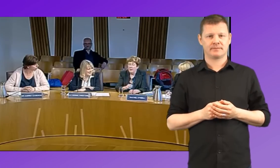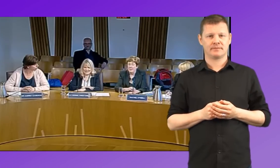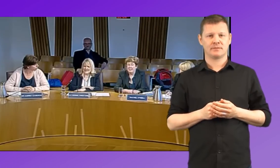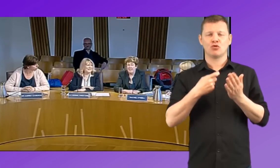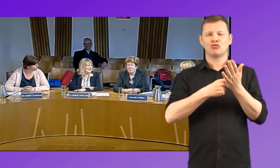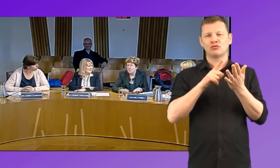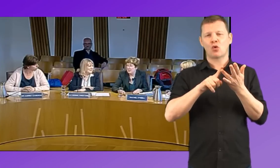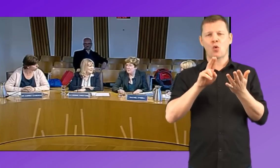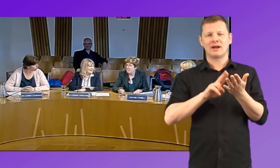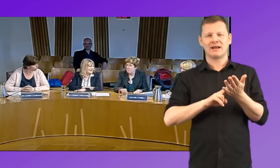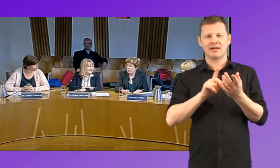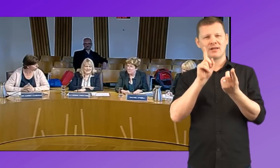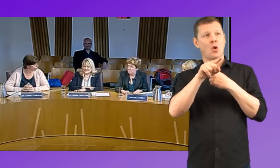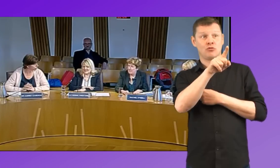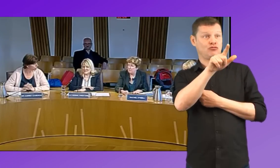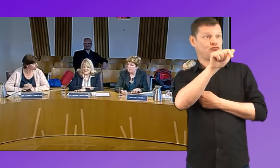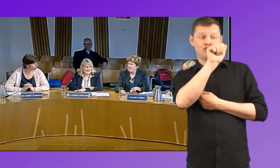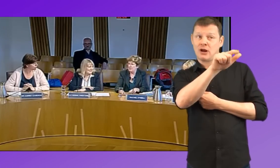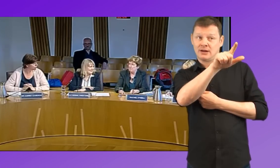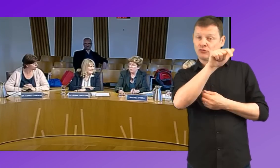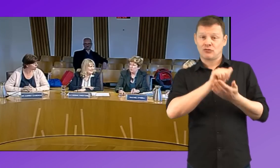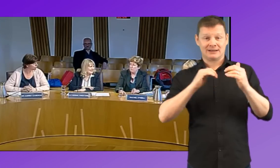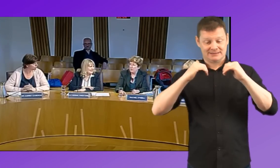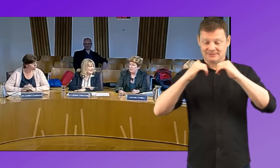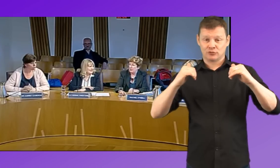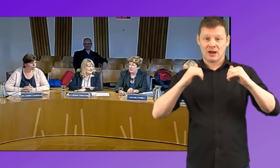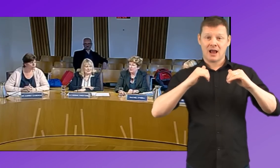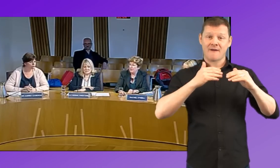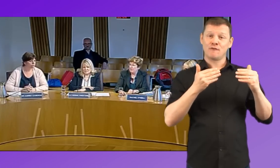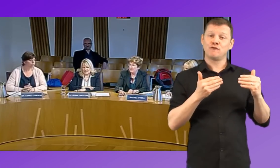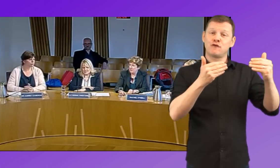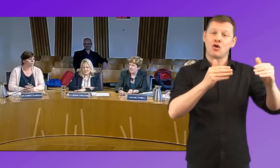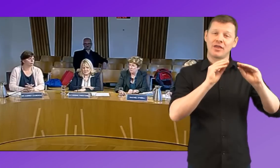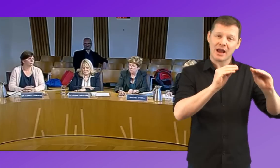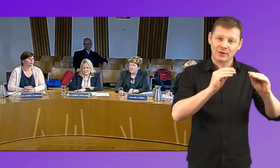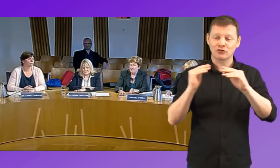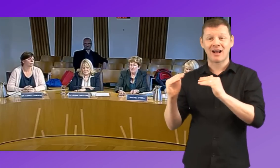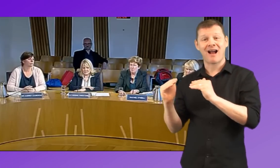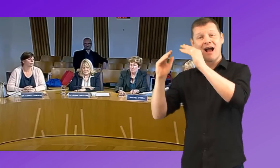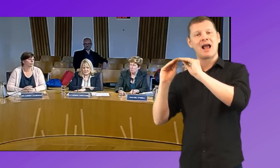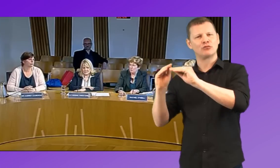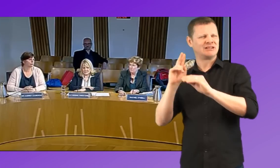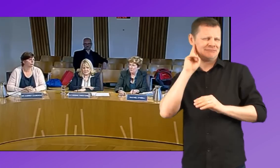Okay, I would, yes. I think you're right to pick out about the difference between further education and higher education. A larger proportion of